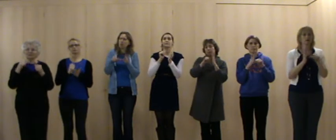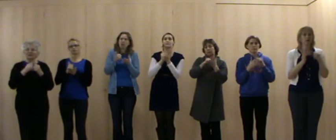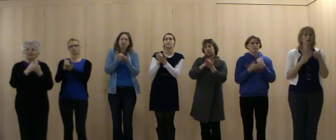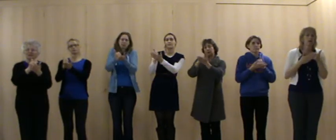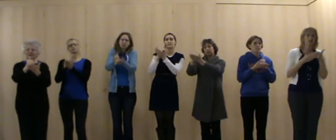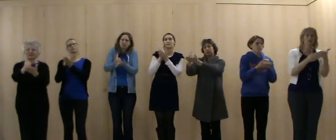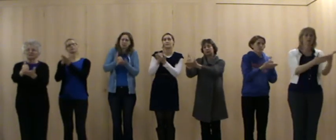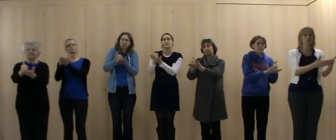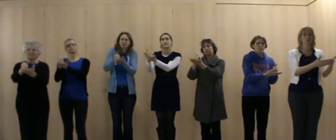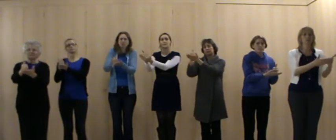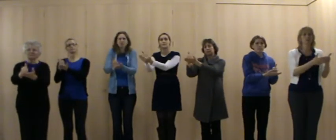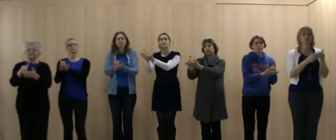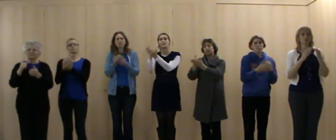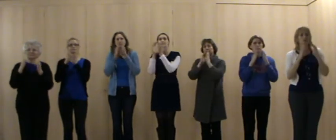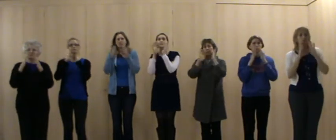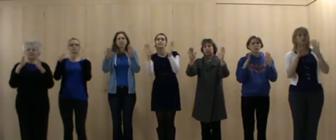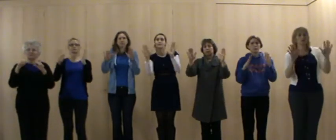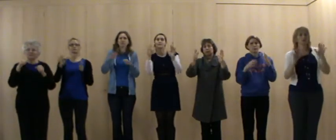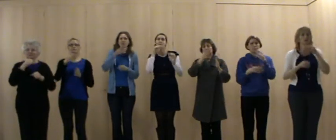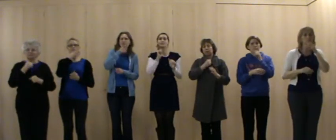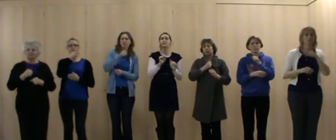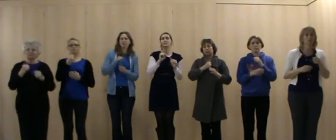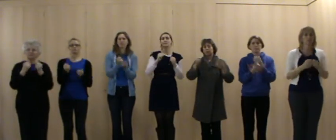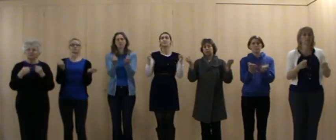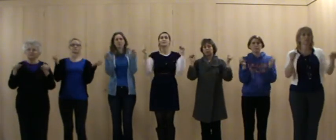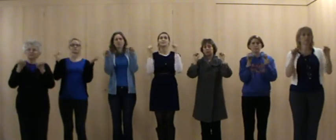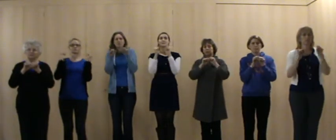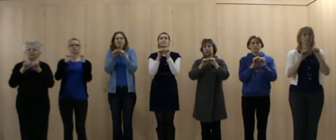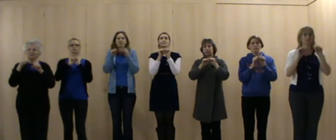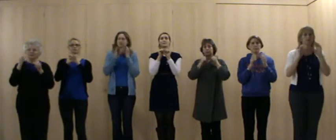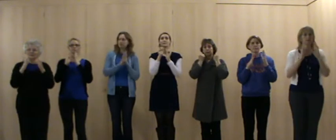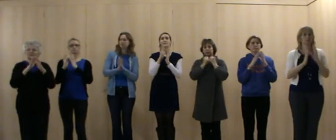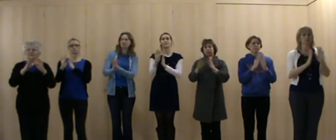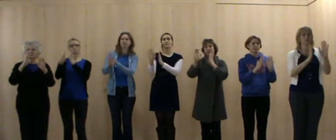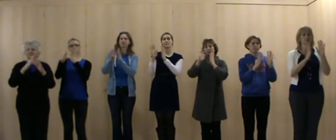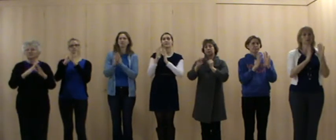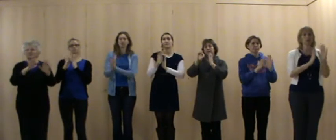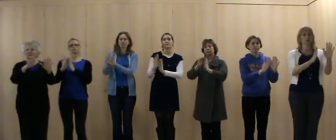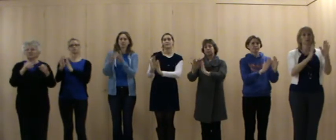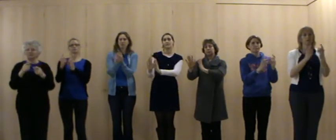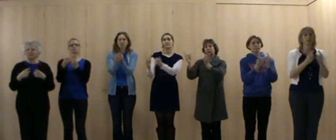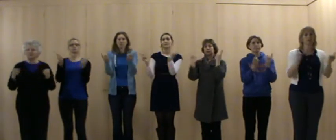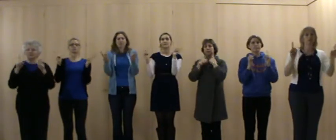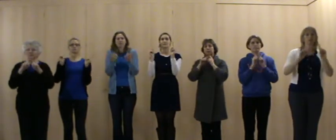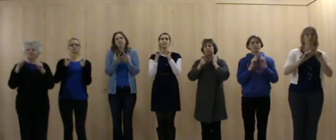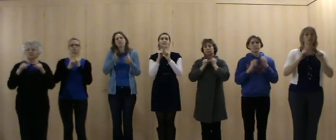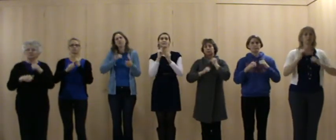And we gave our glorious gladys on our pagos to